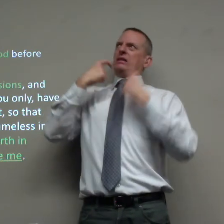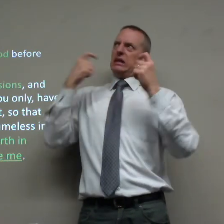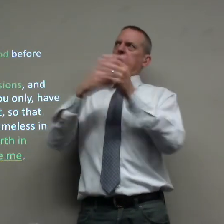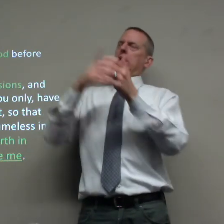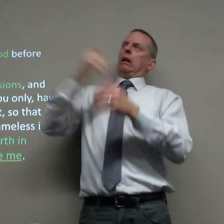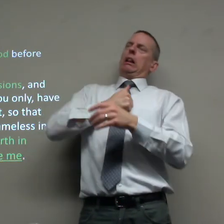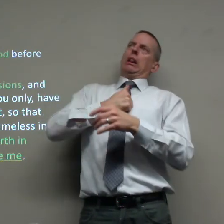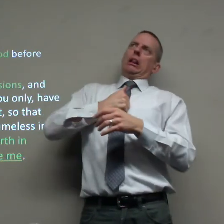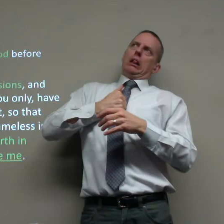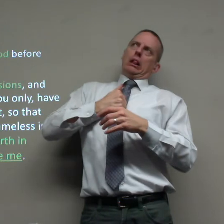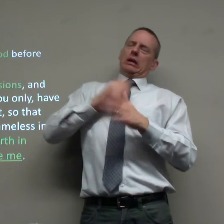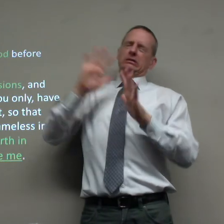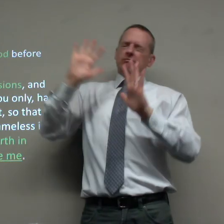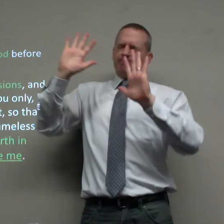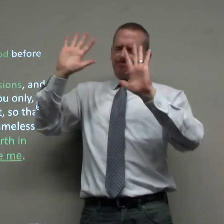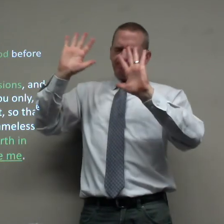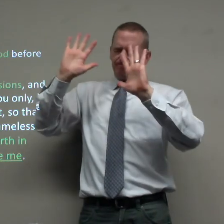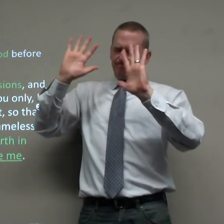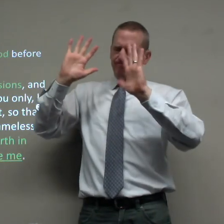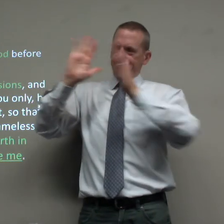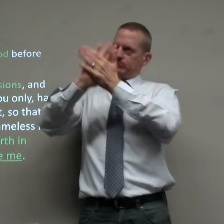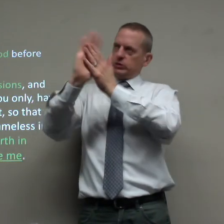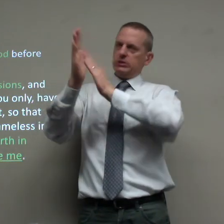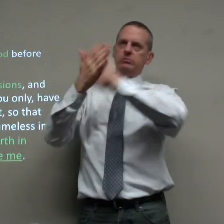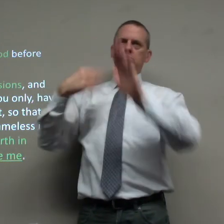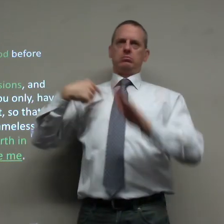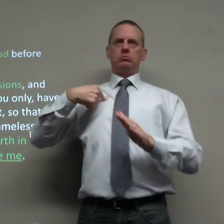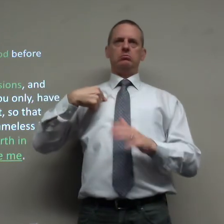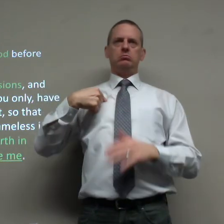David's heart was tough he apologized and said for a commendation